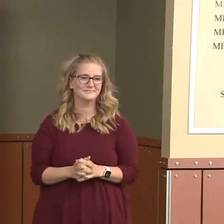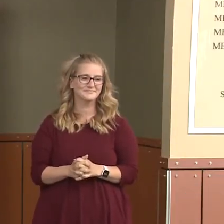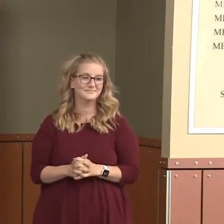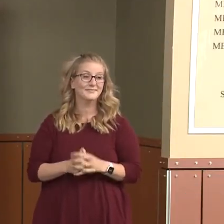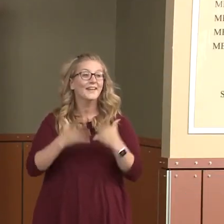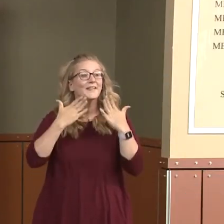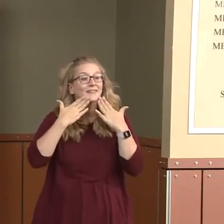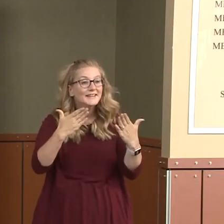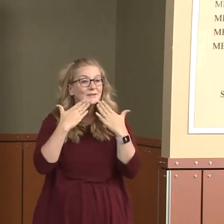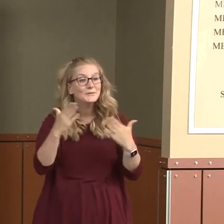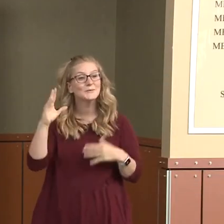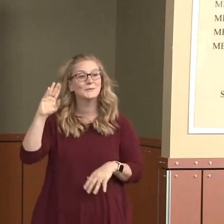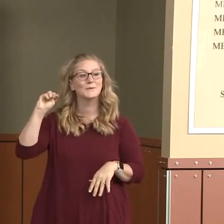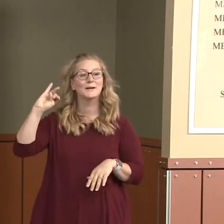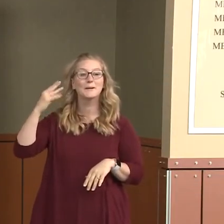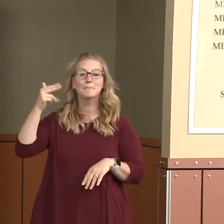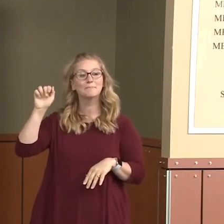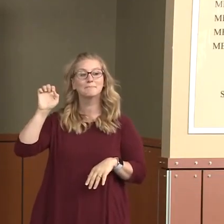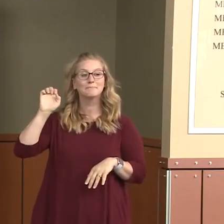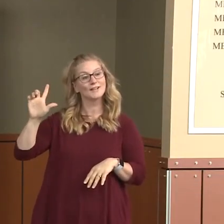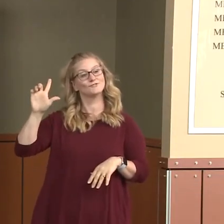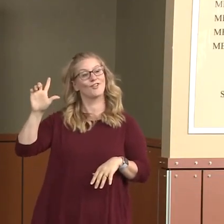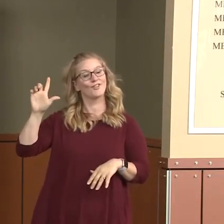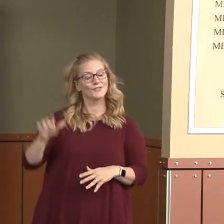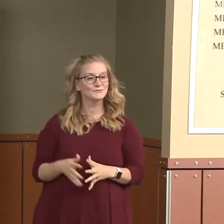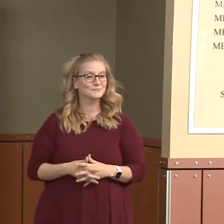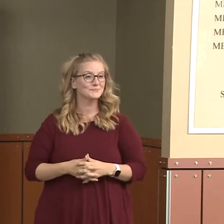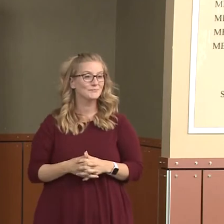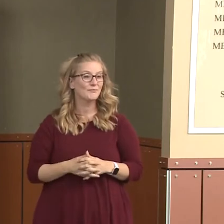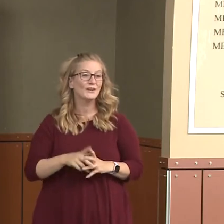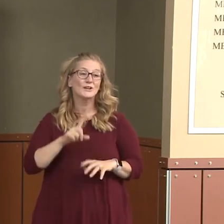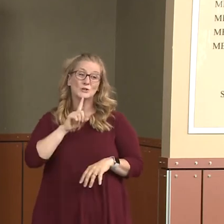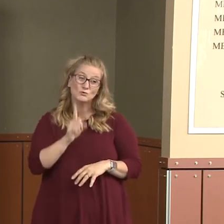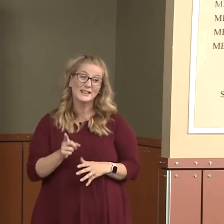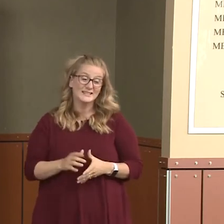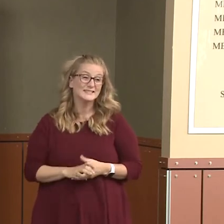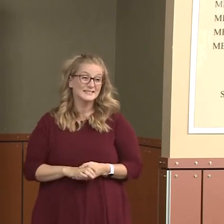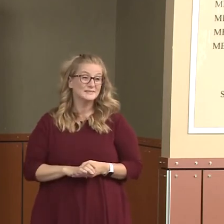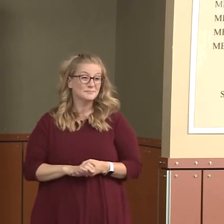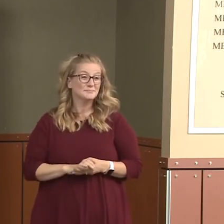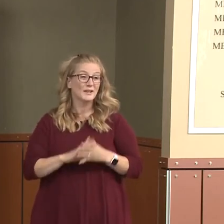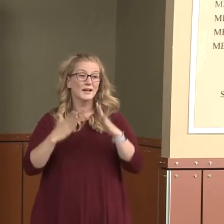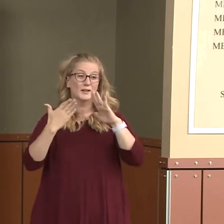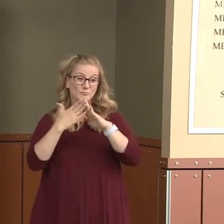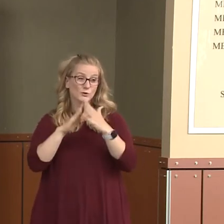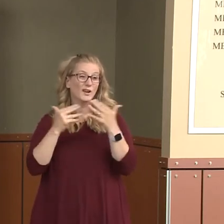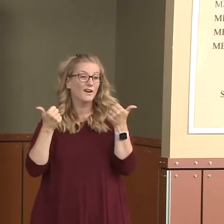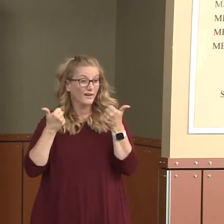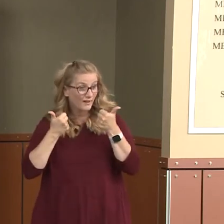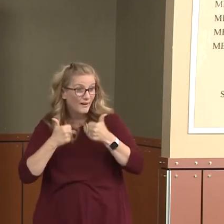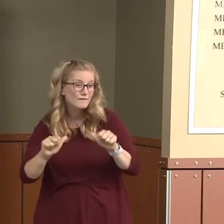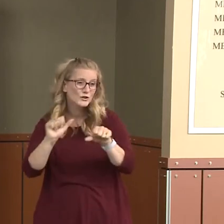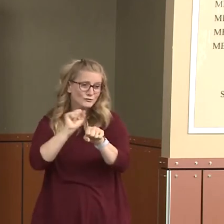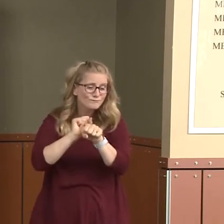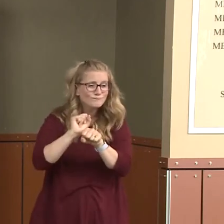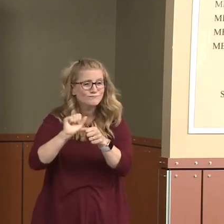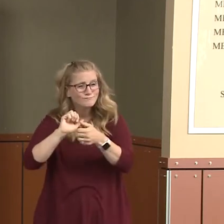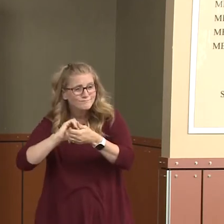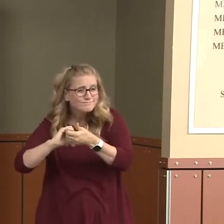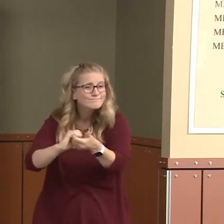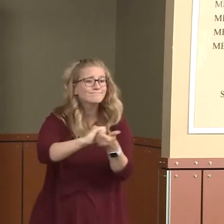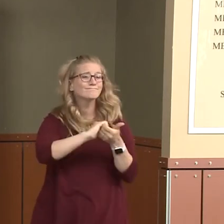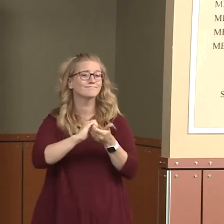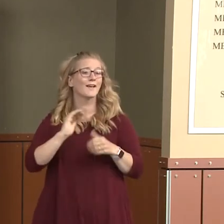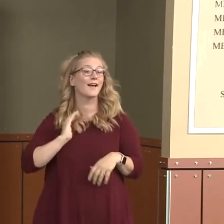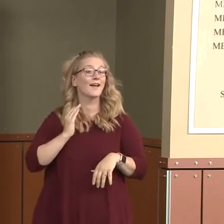you, Michael. It really has been a community effort. We have seen our city and